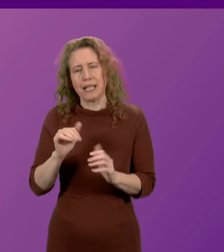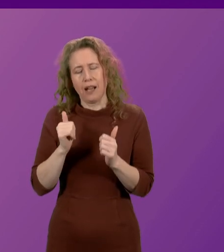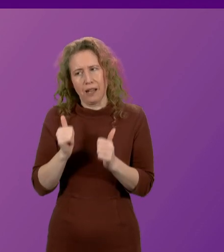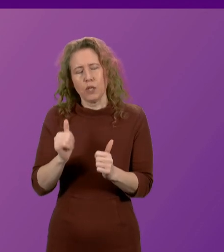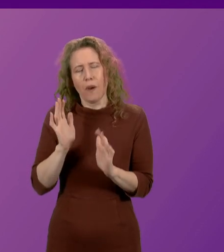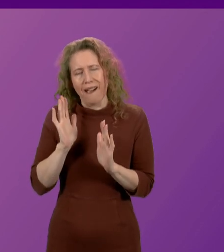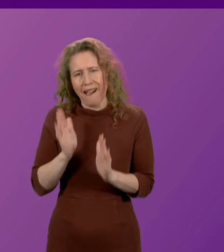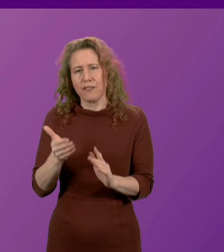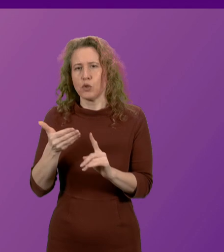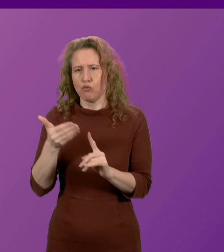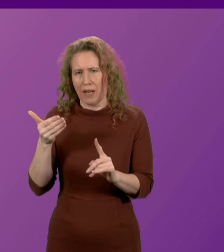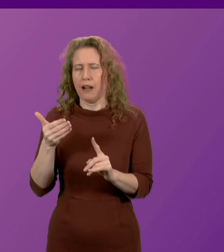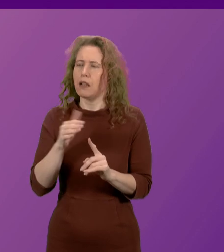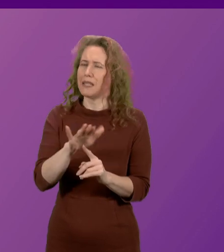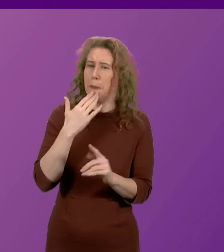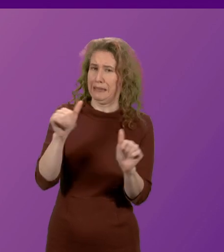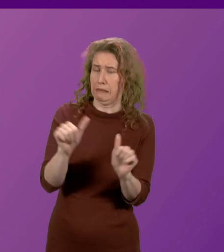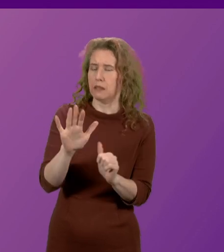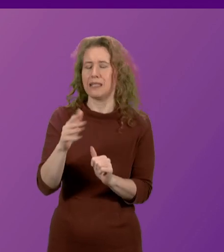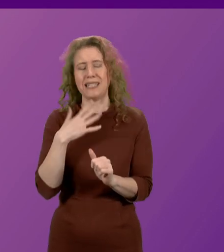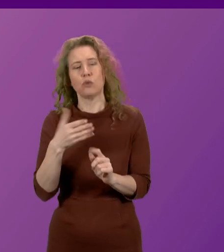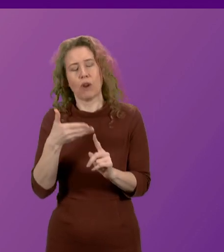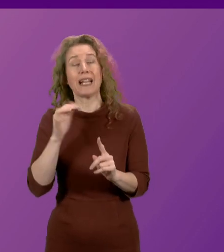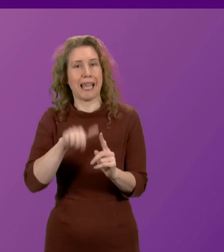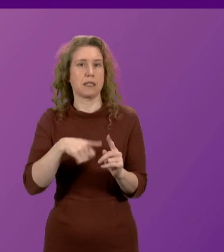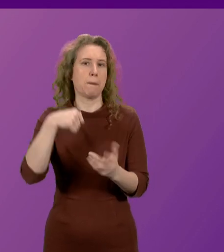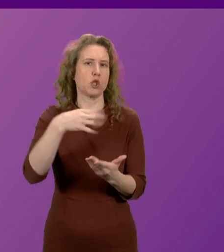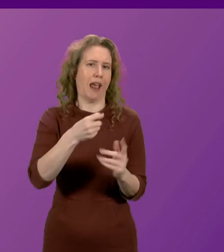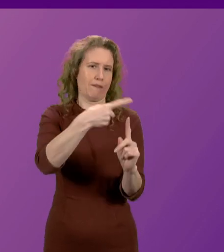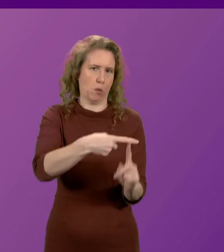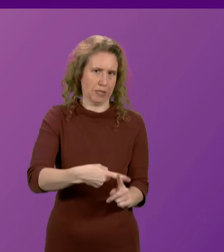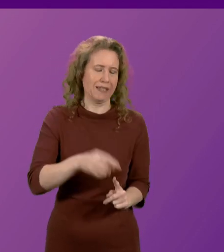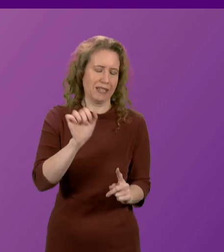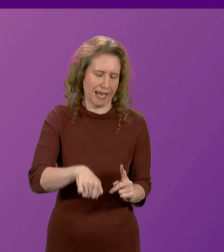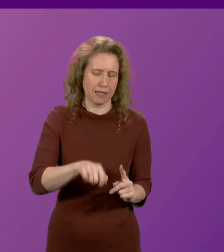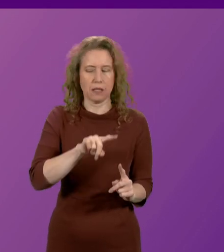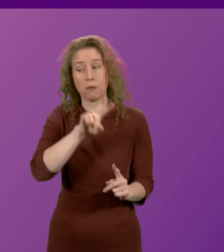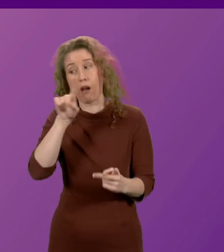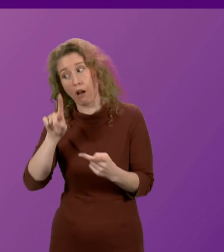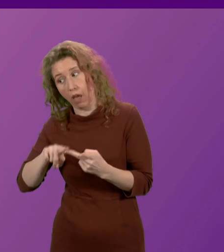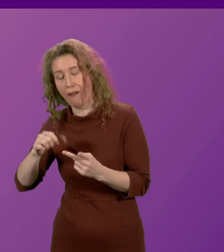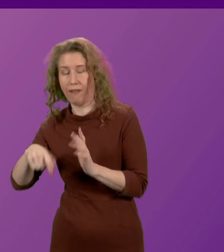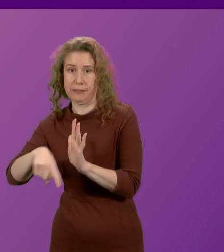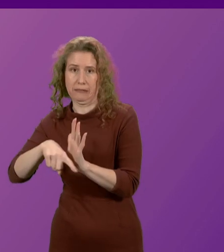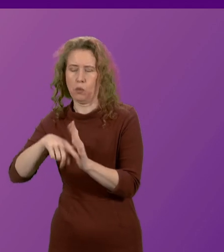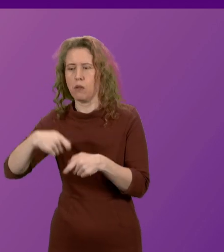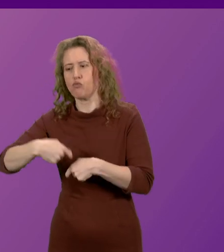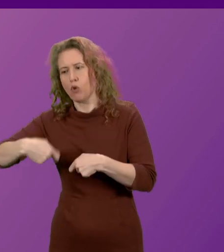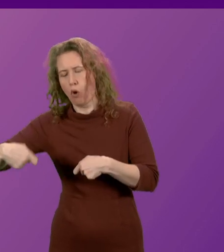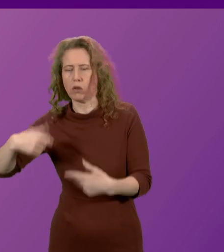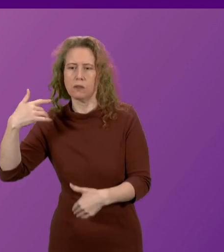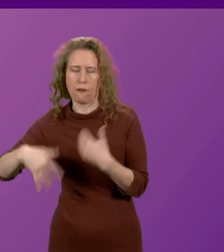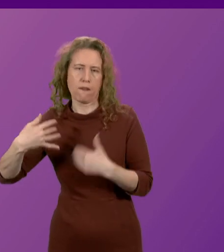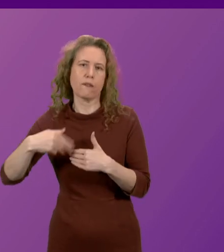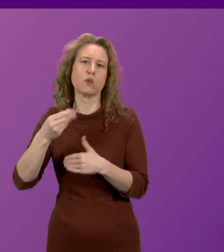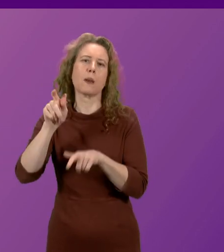to recognise that while there are welcome steps in the budget there are issues that will prolong the agony of individuals in our society